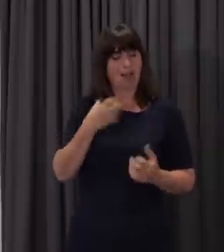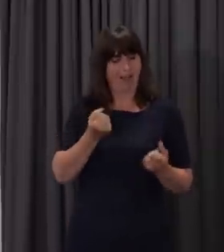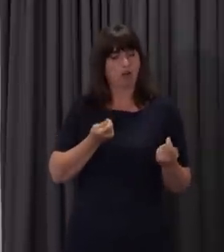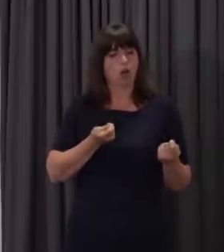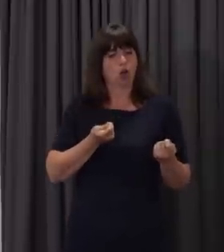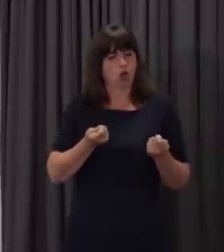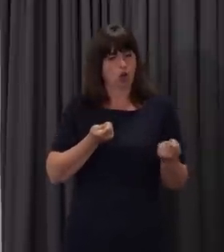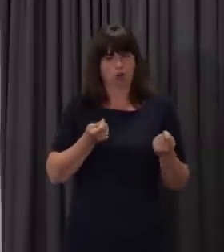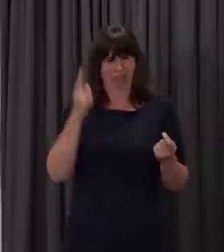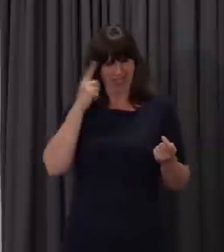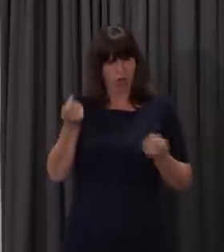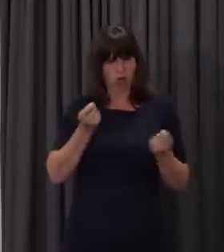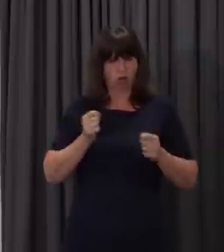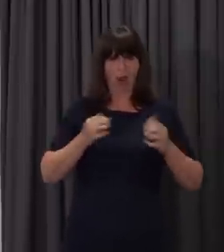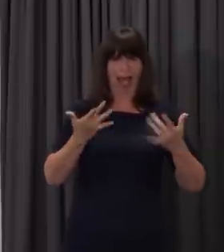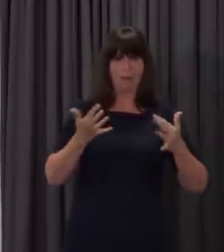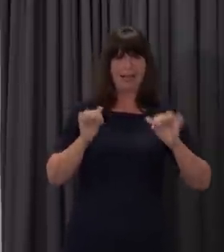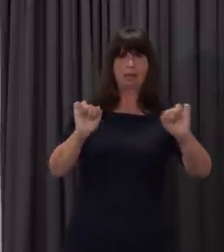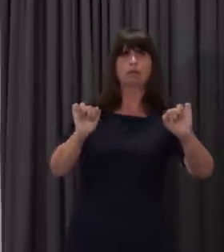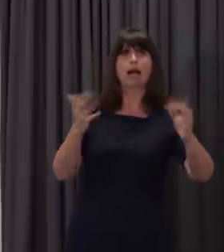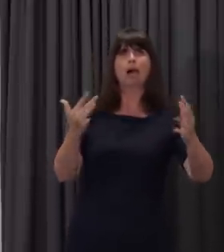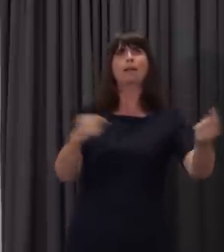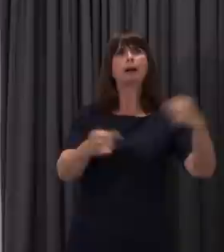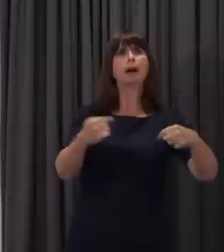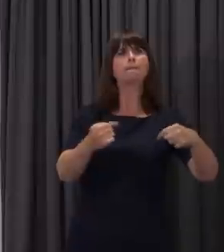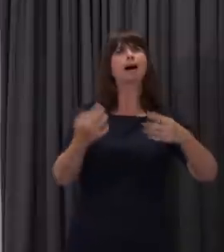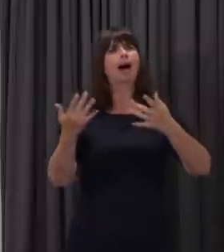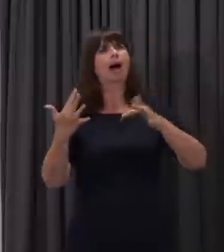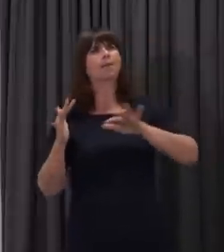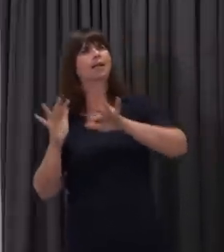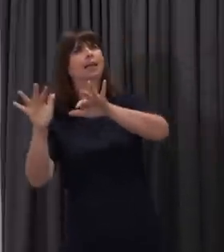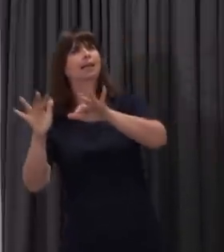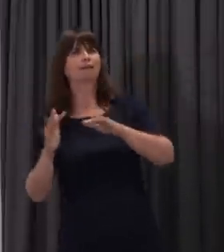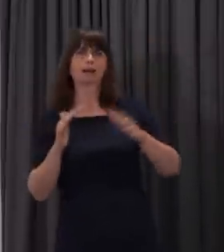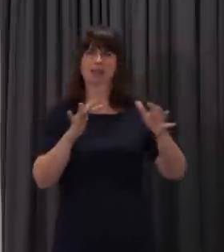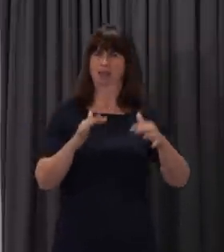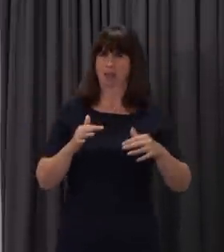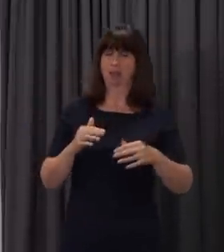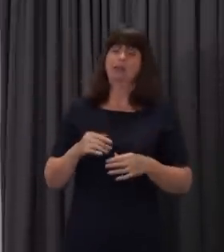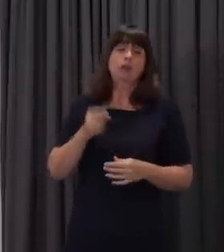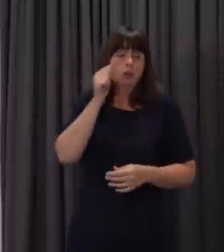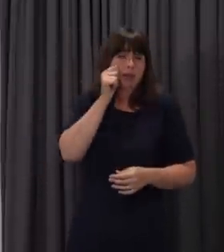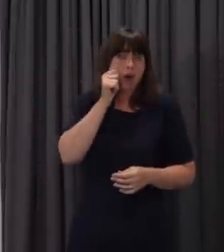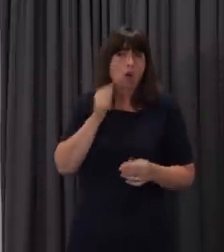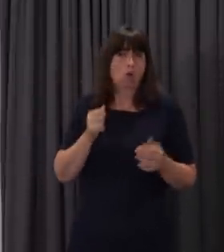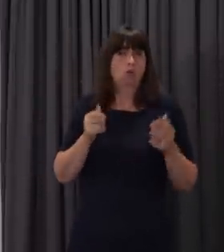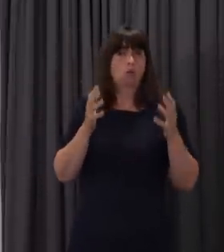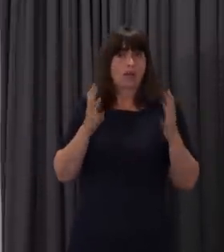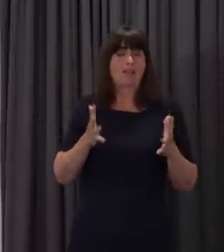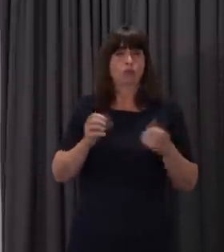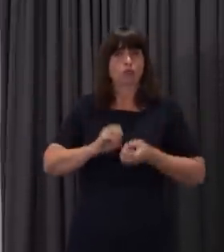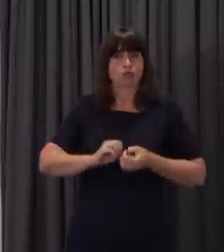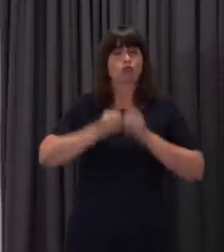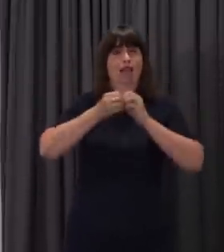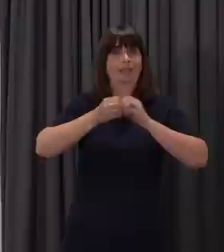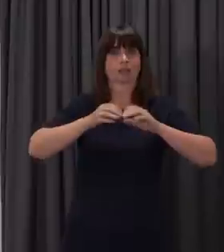It is an unusual and an unprecedented step within the sector, but it is a necessary step to provide stability